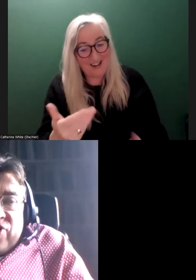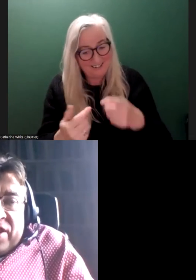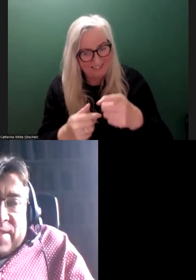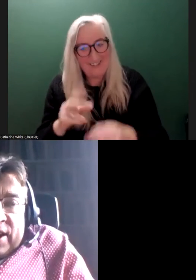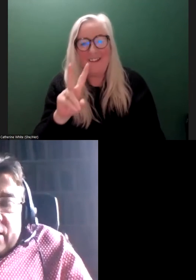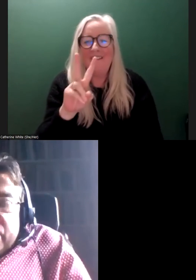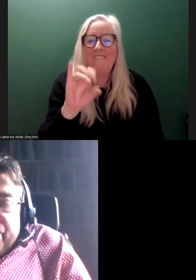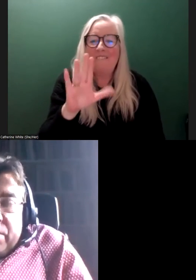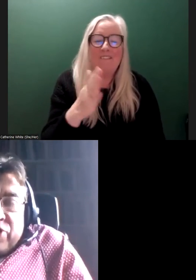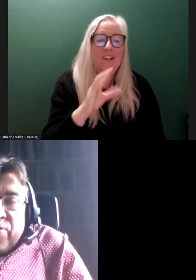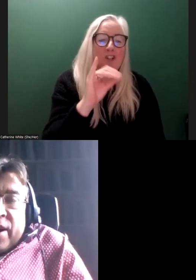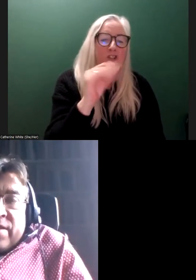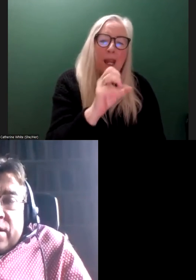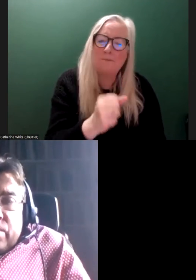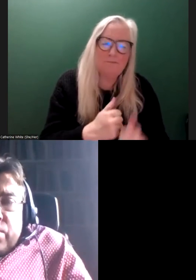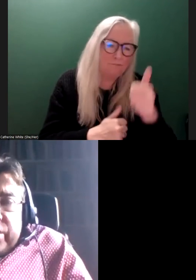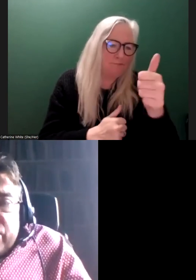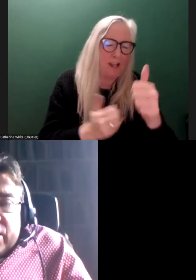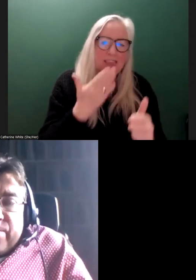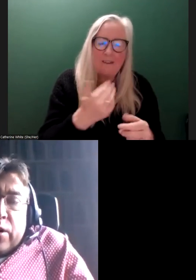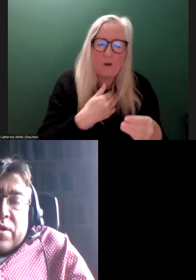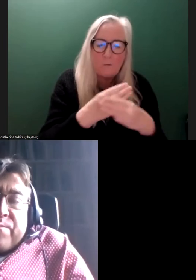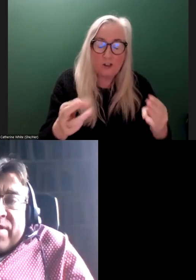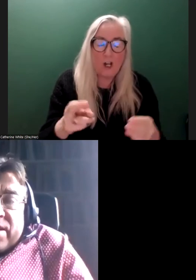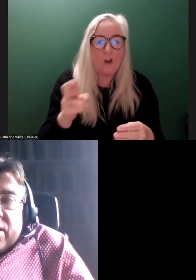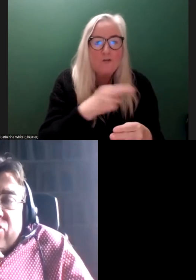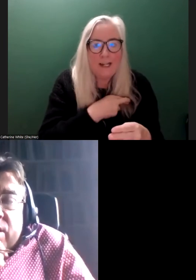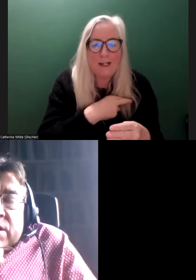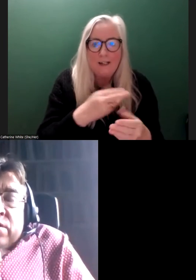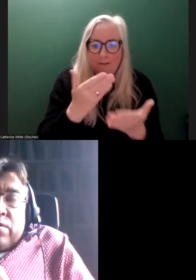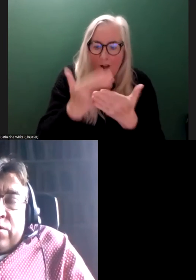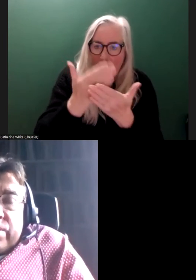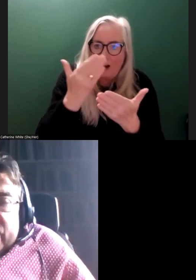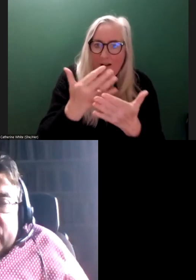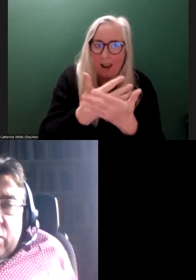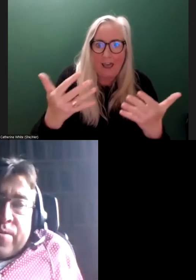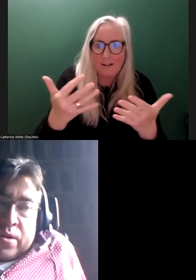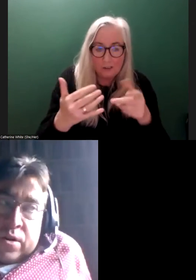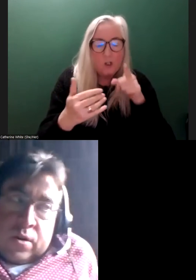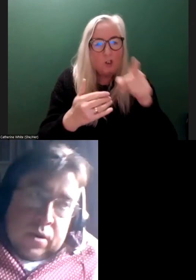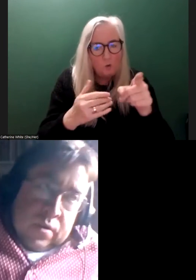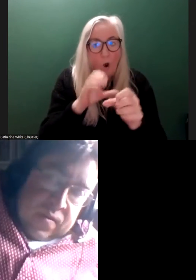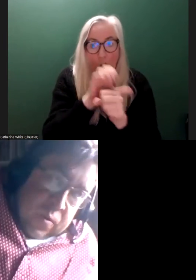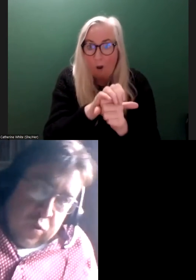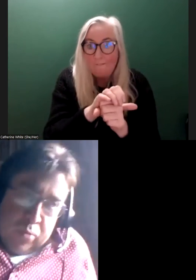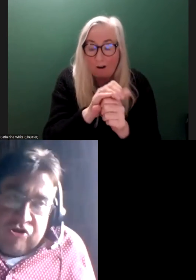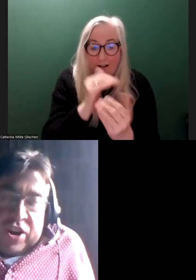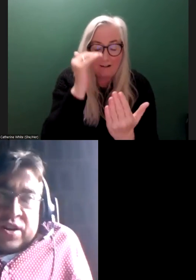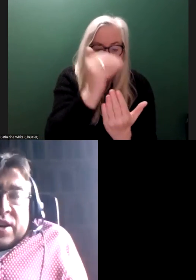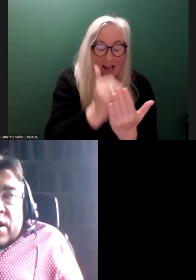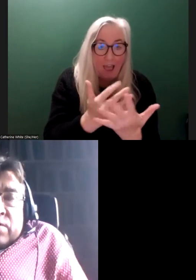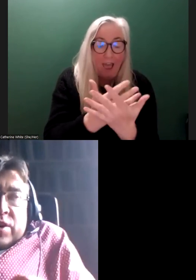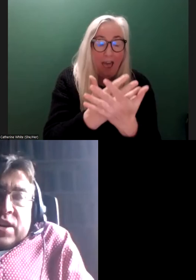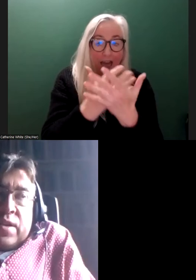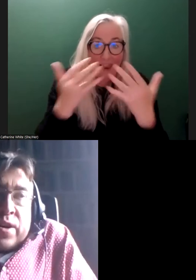James, thank you very much for that really, really informative presentation. You have really covered so much